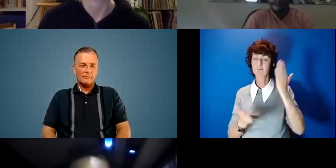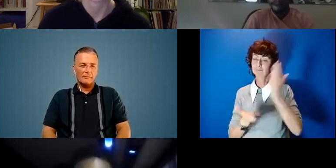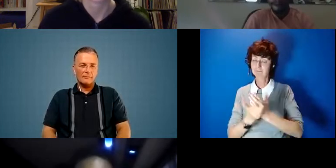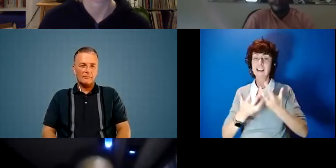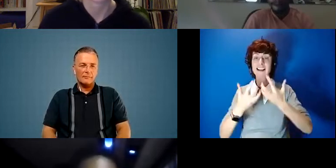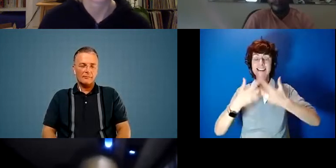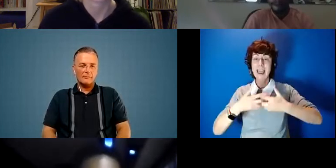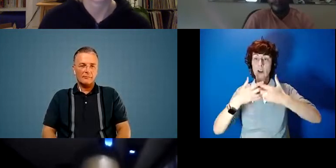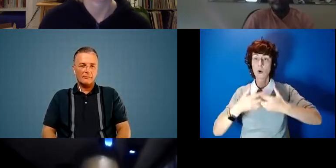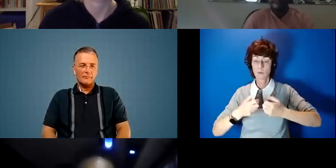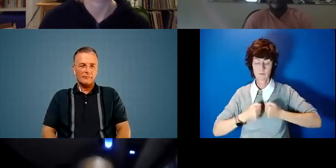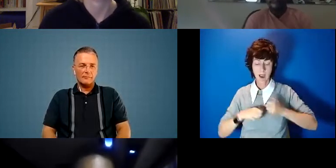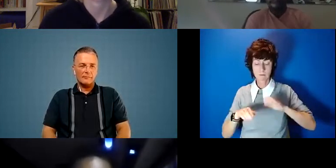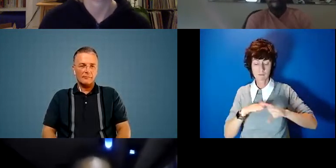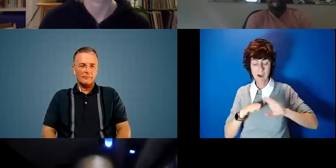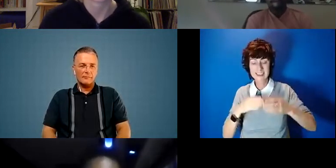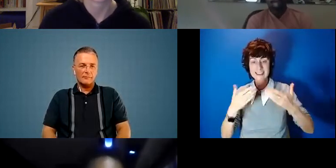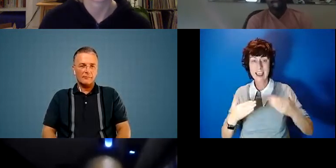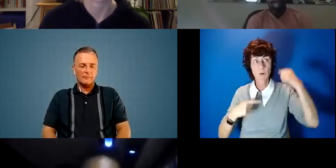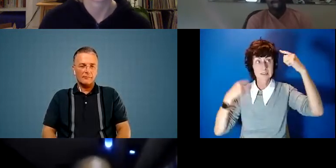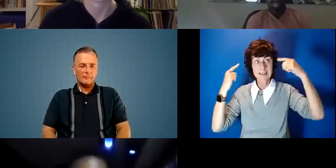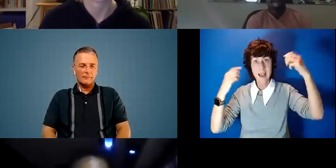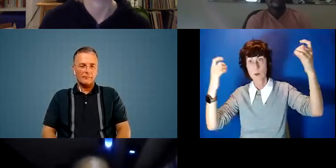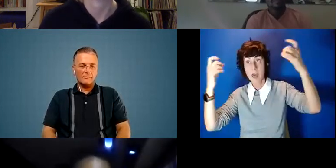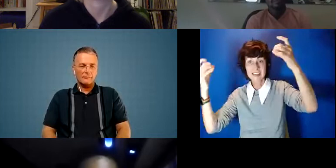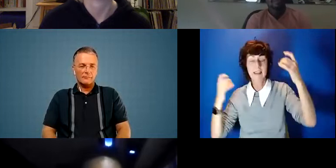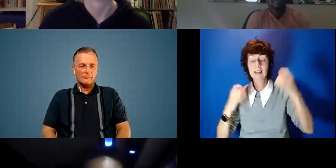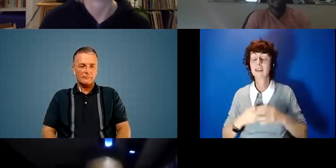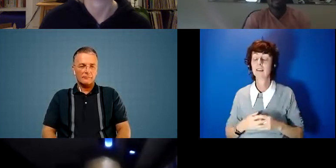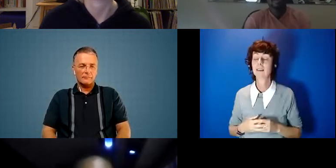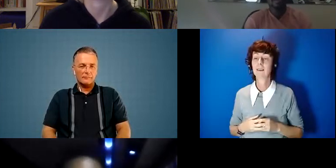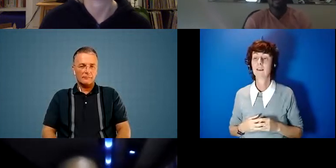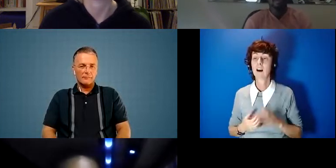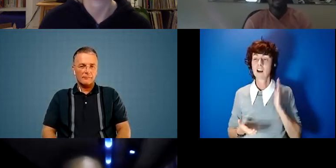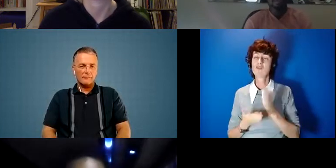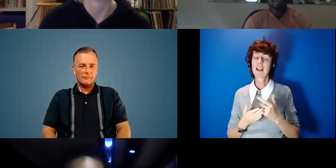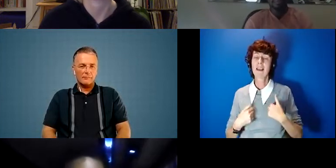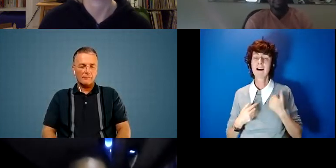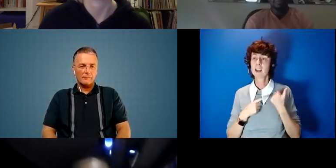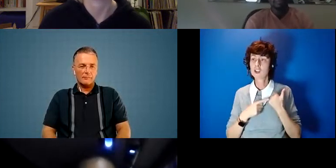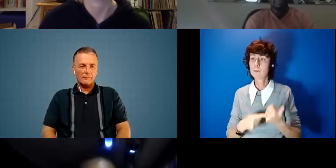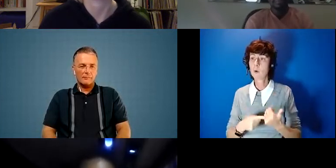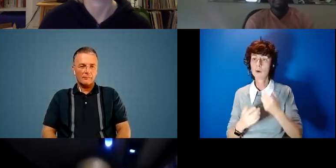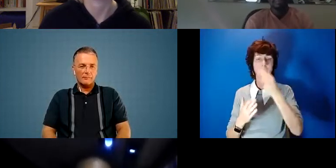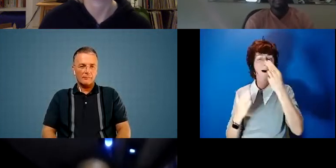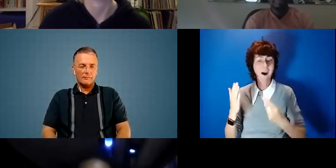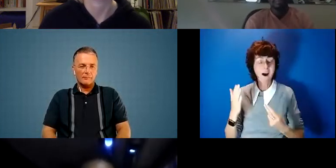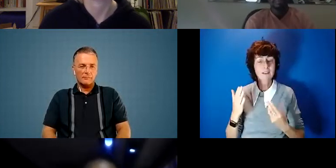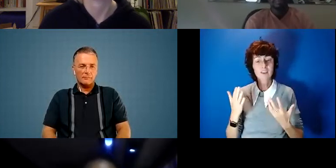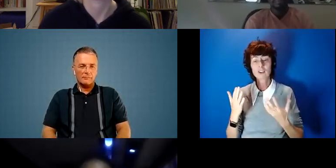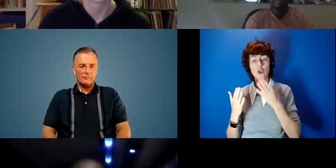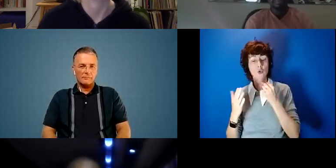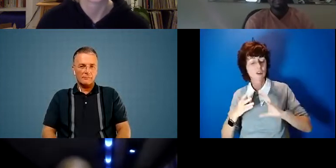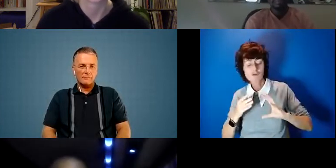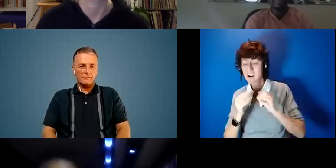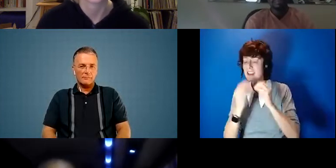practice is kind of sound and lighting and it's very much supporting art and um and using creativity